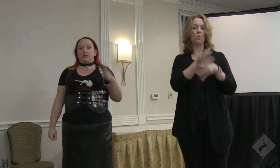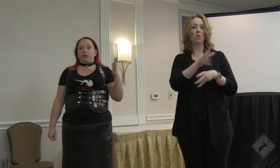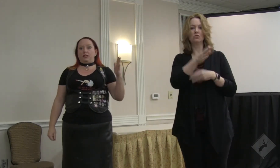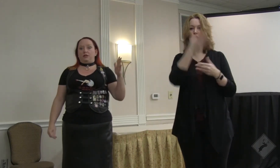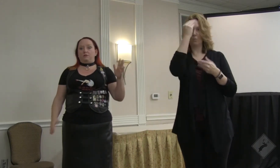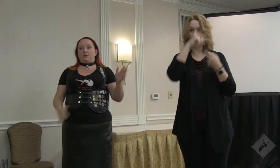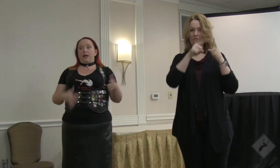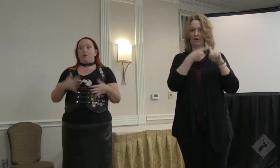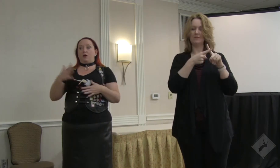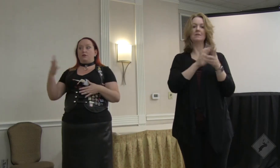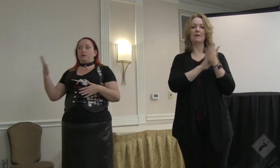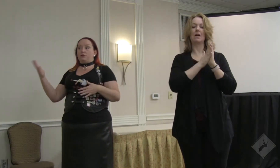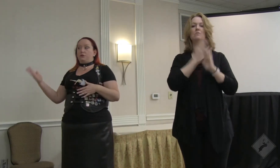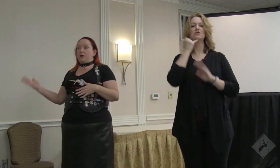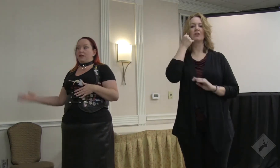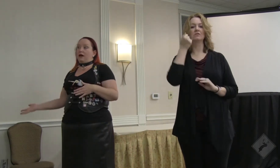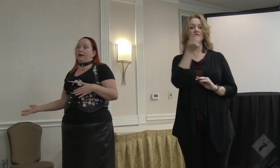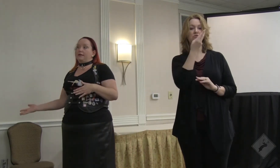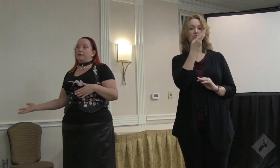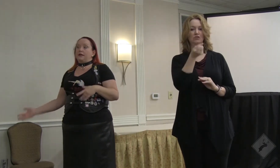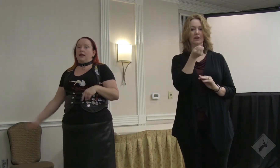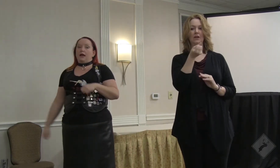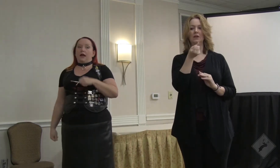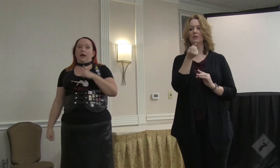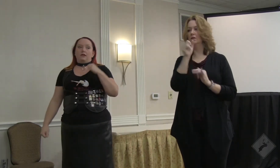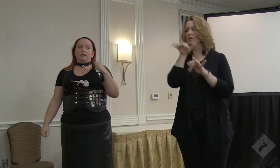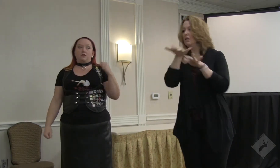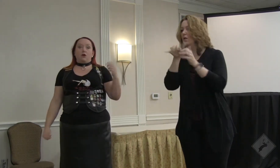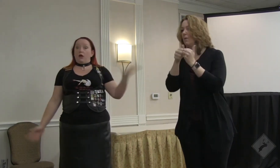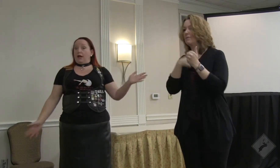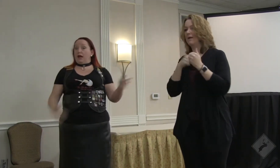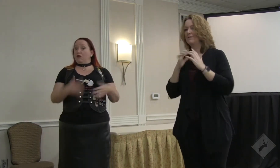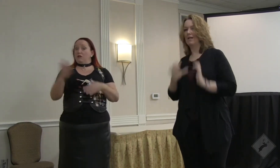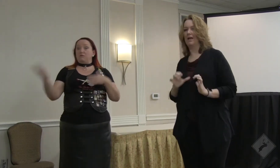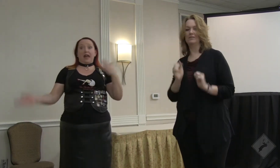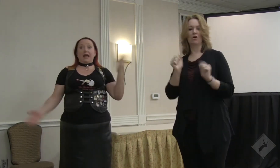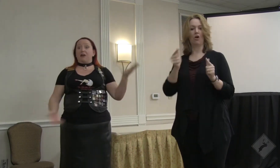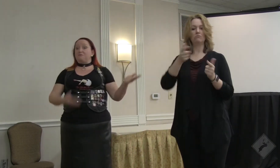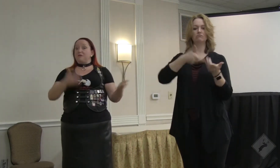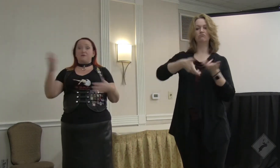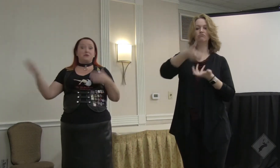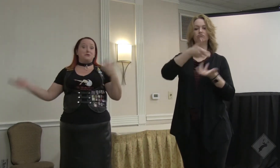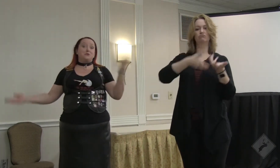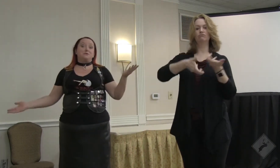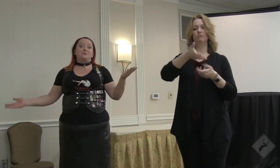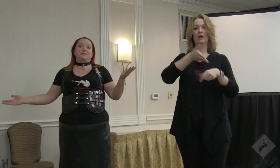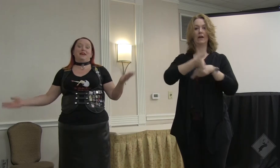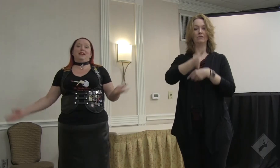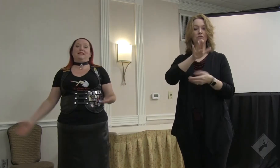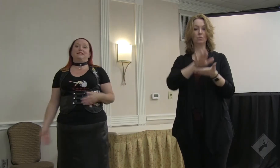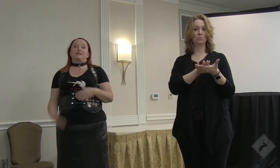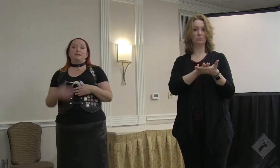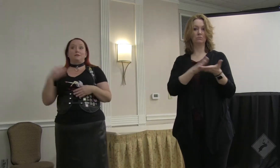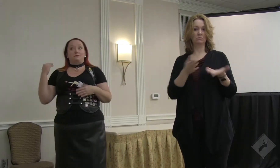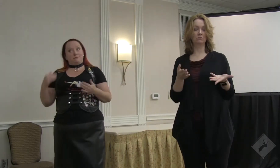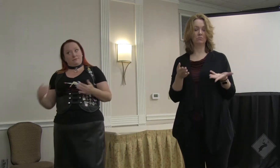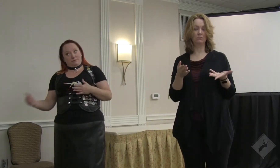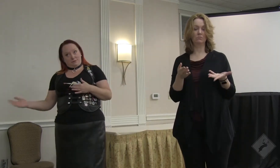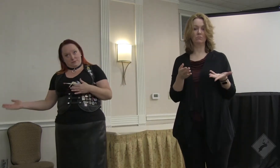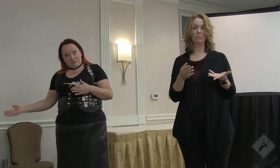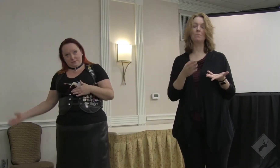she came on to my client and they were all hanging out at the hangout after school. And